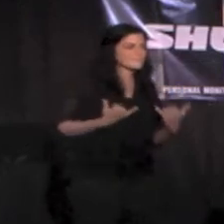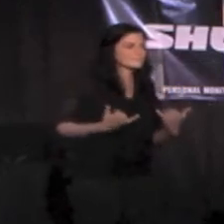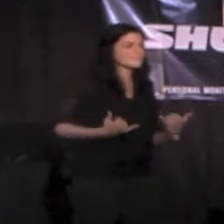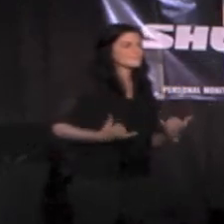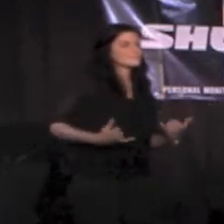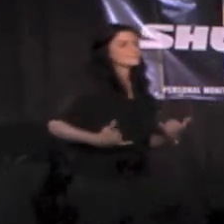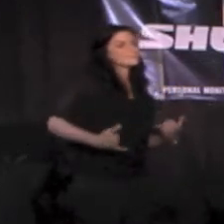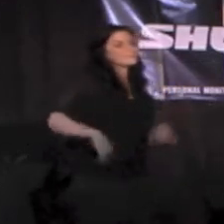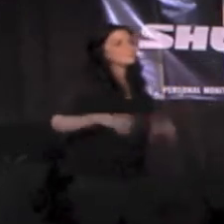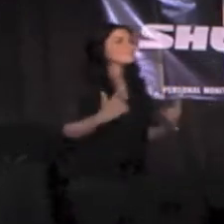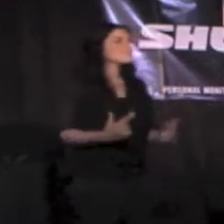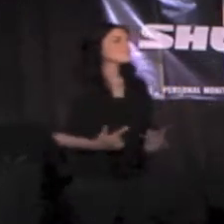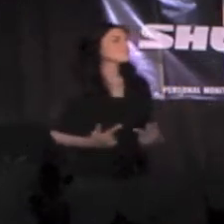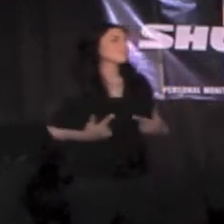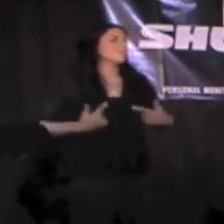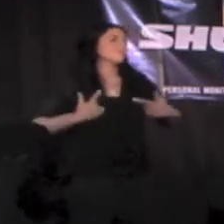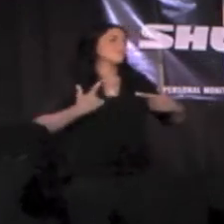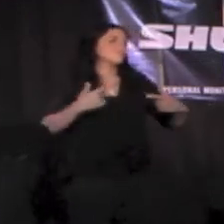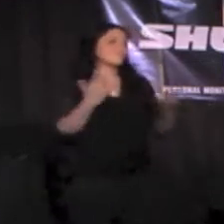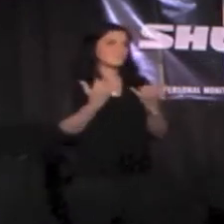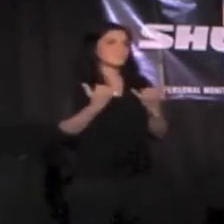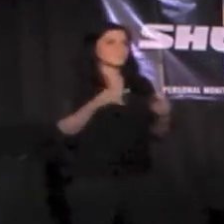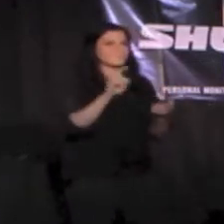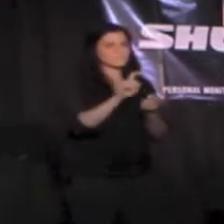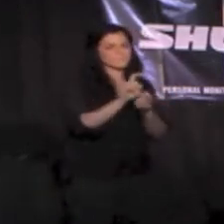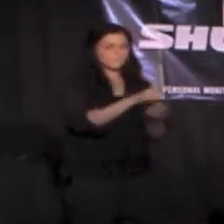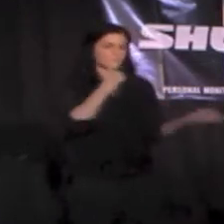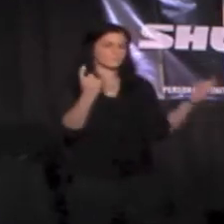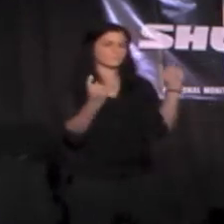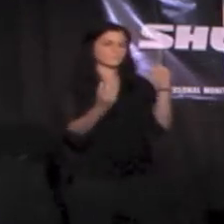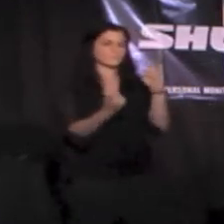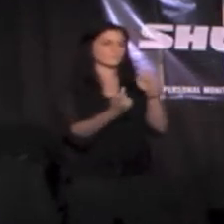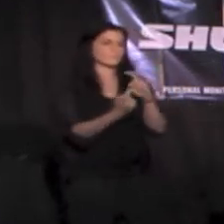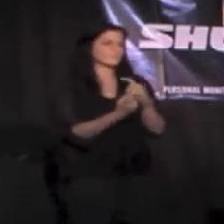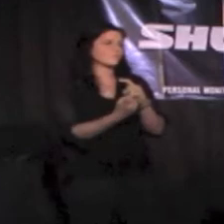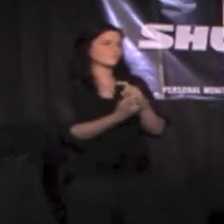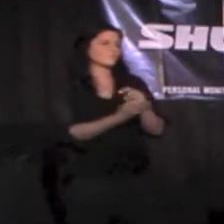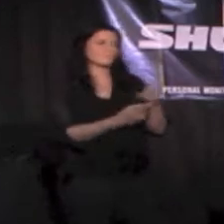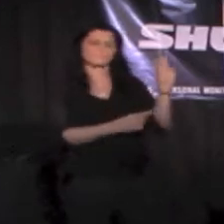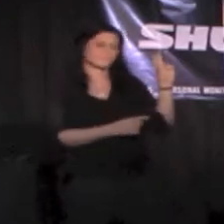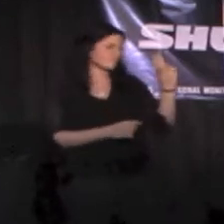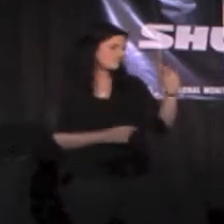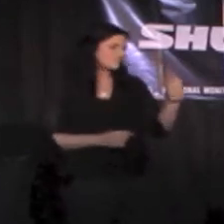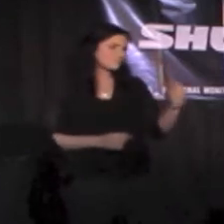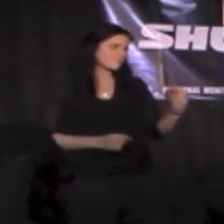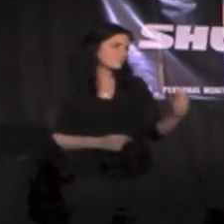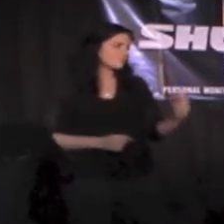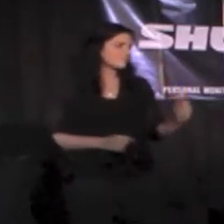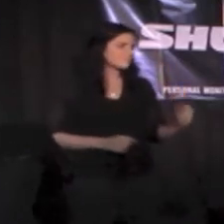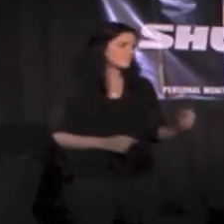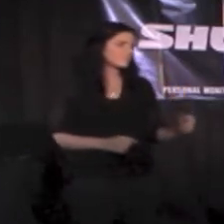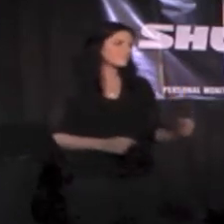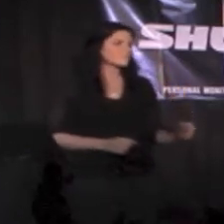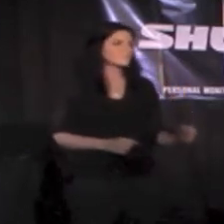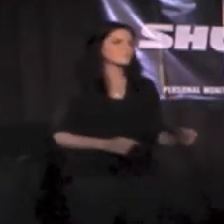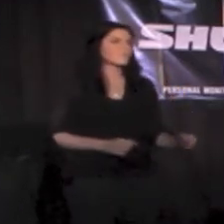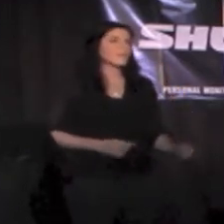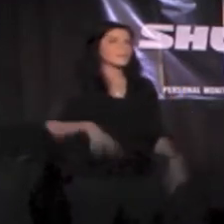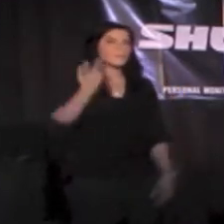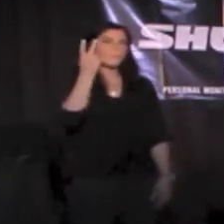Even knowing what I know now I wouldn't change one